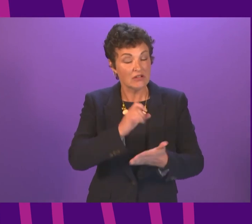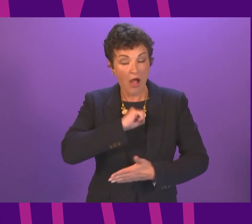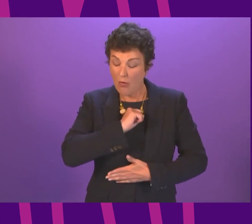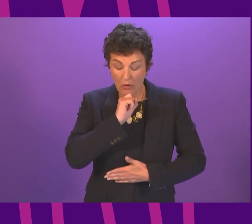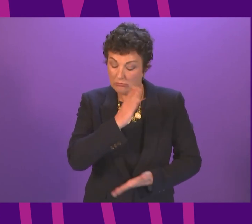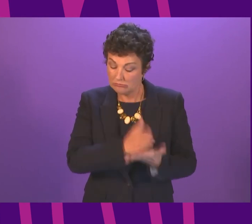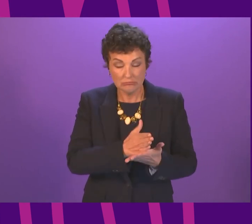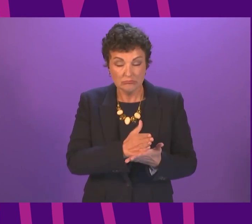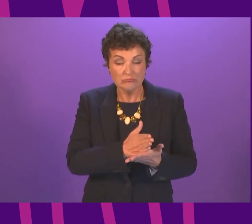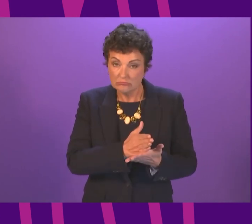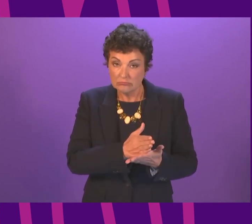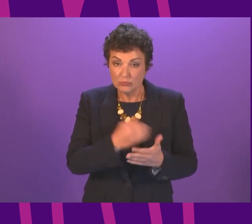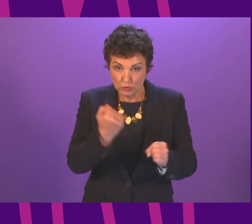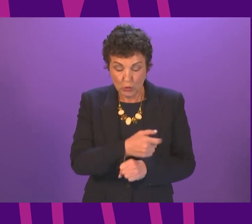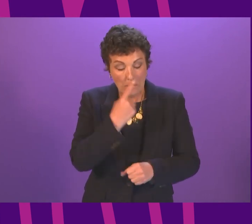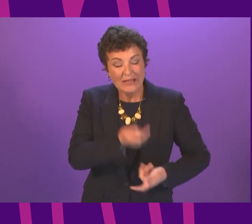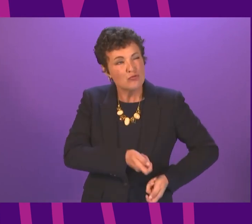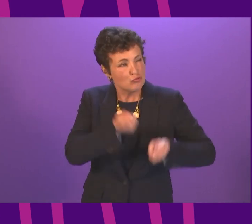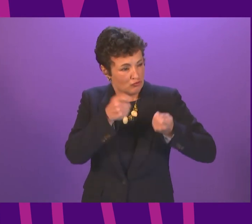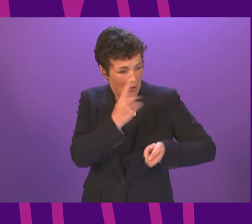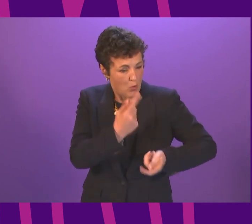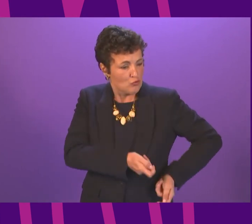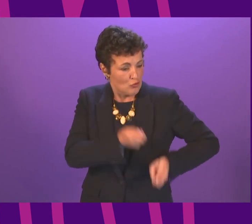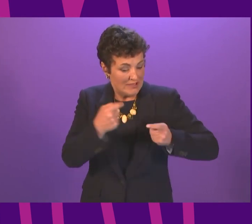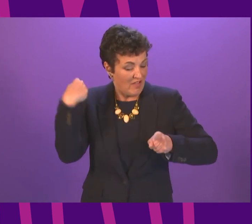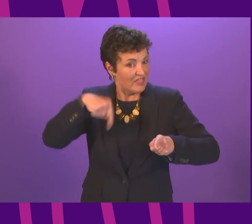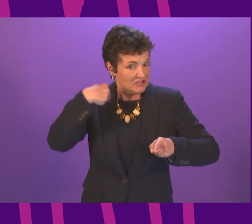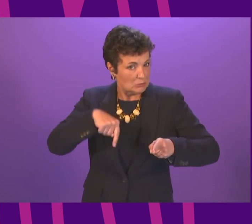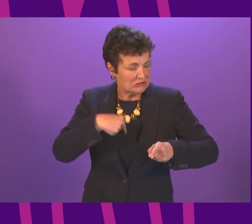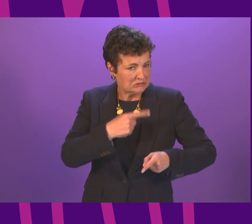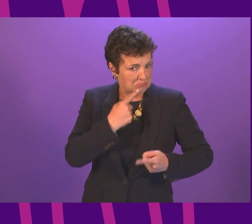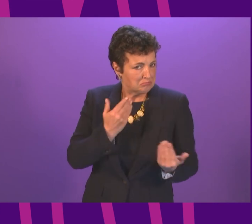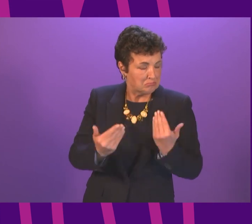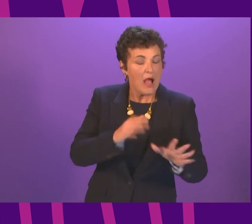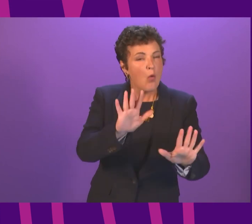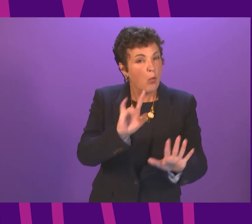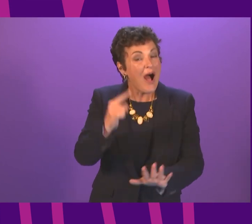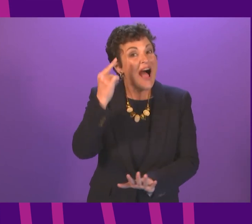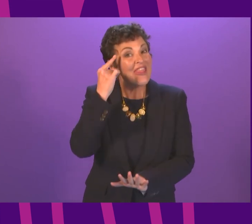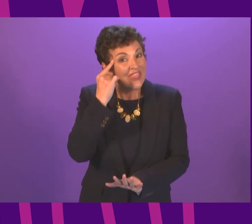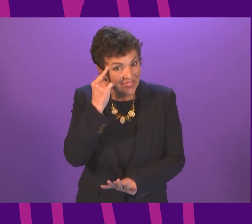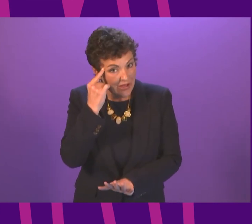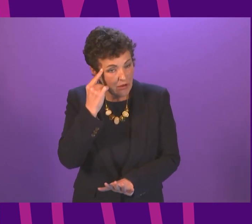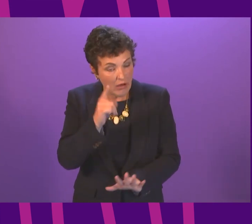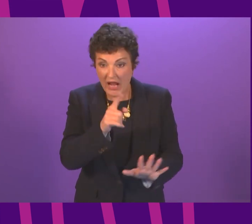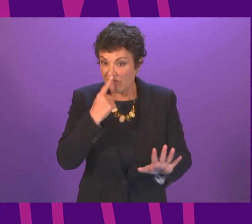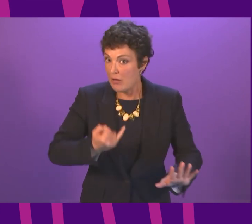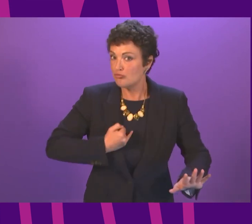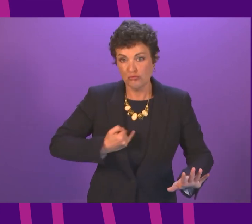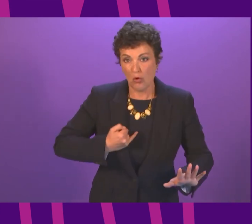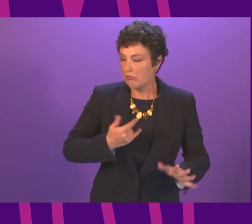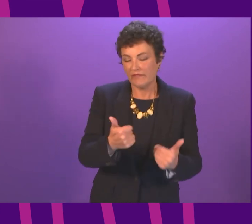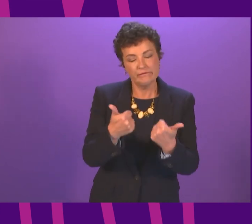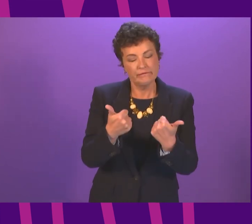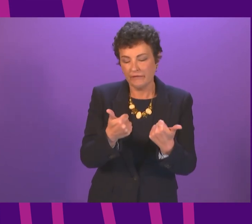issue that was raised with me, I think, earlier this week. My understanding, and I will be corrected if I am getting any